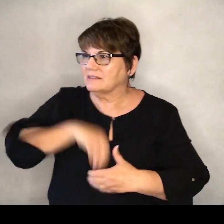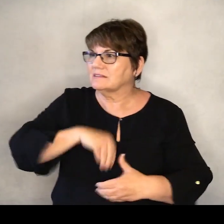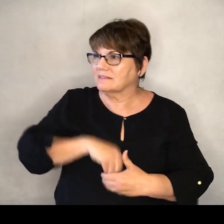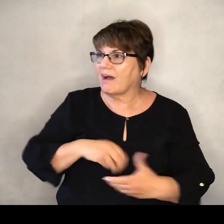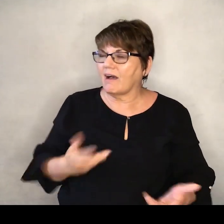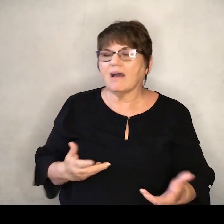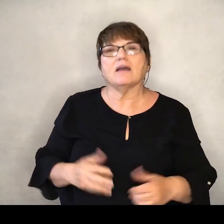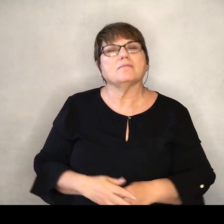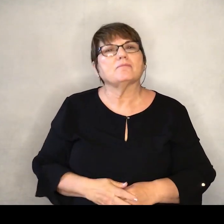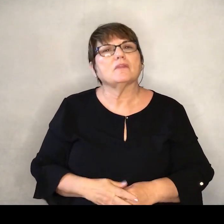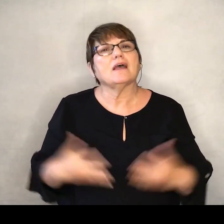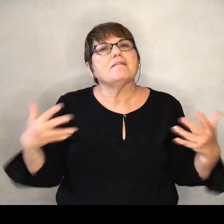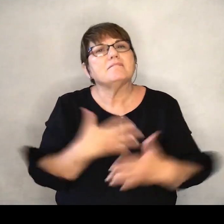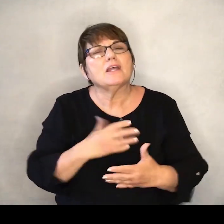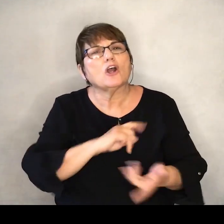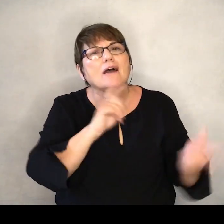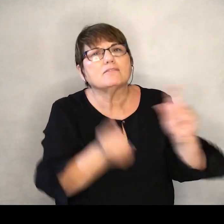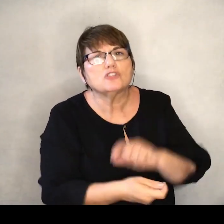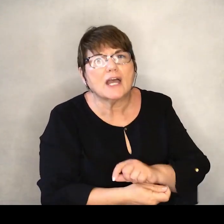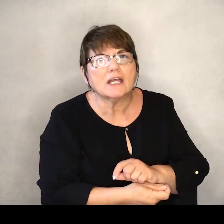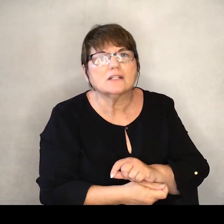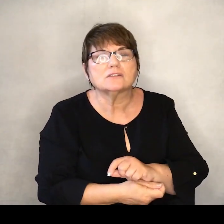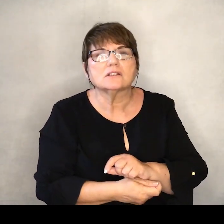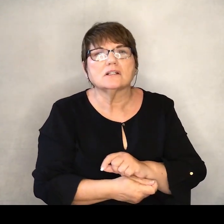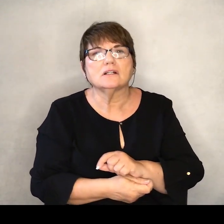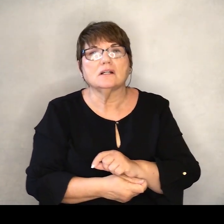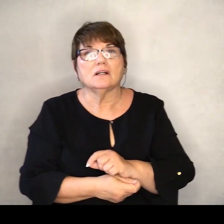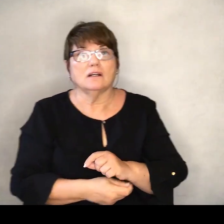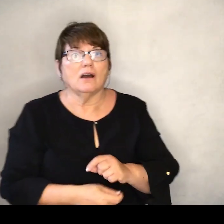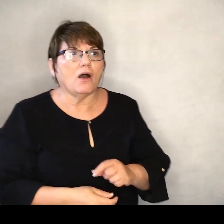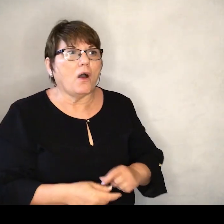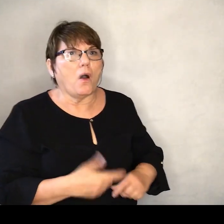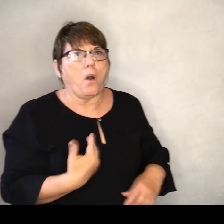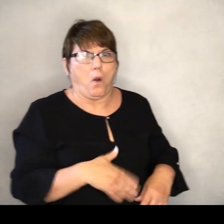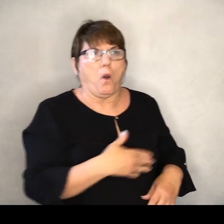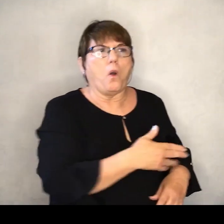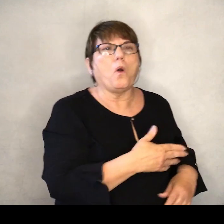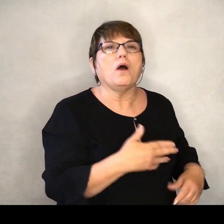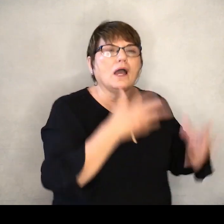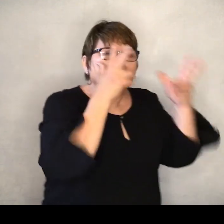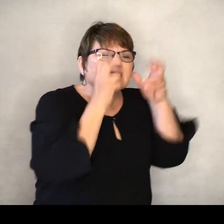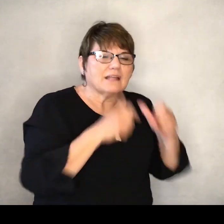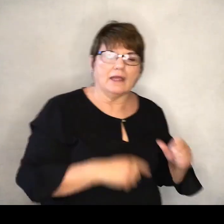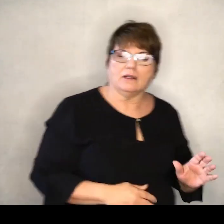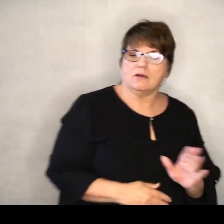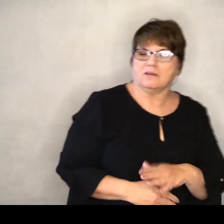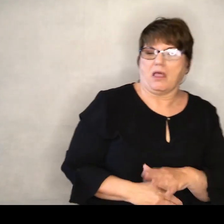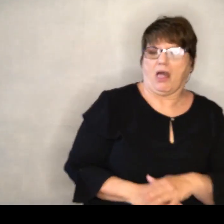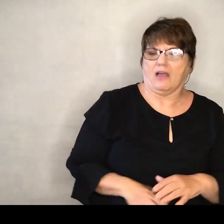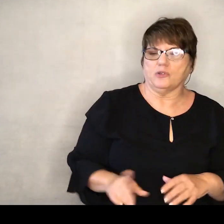Fear of change is what allows the enemy to get you to compromise your calling.